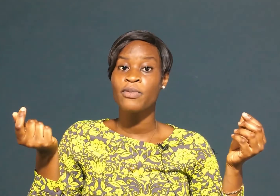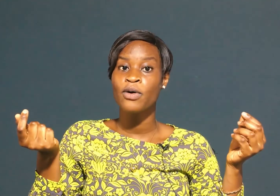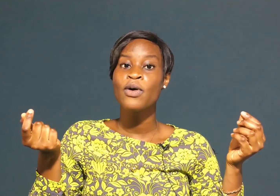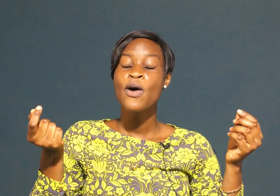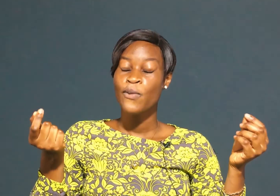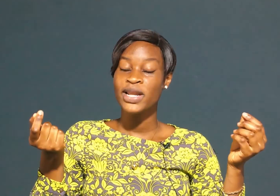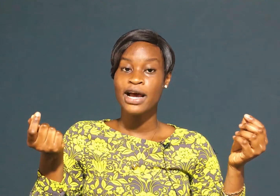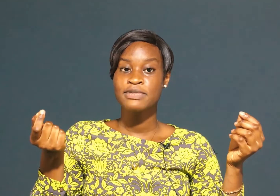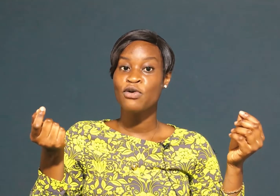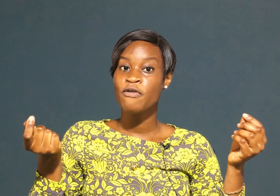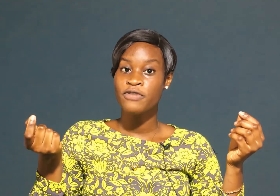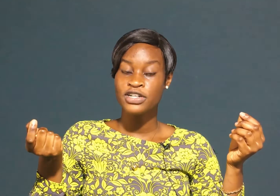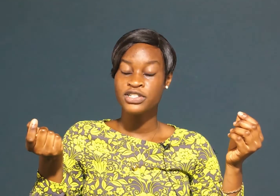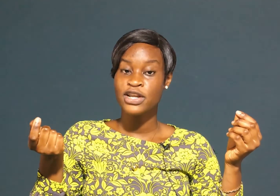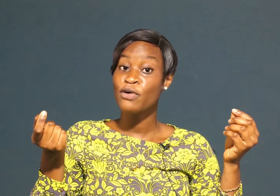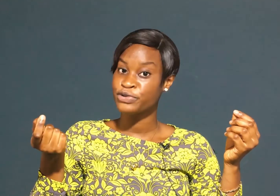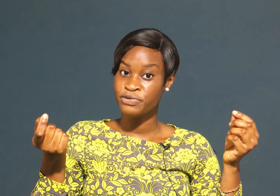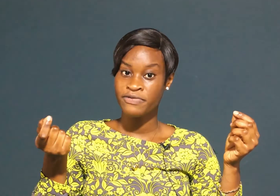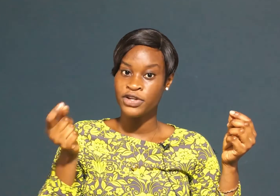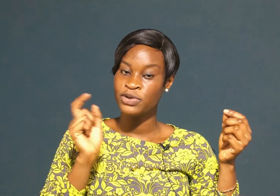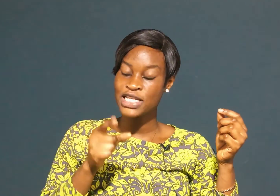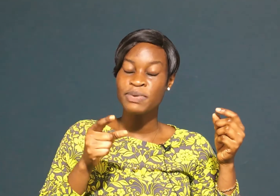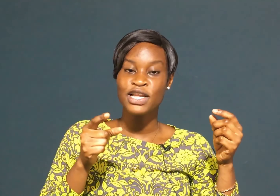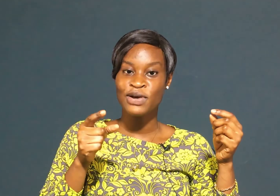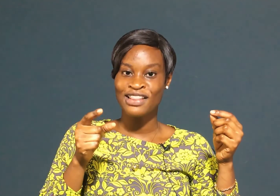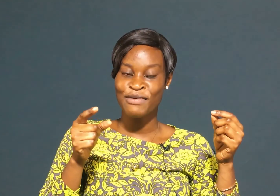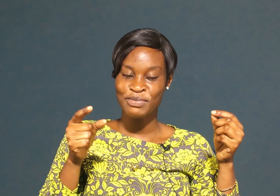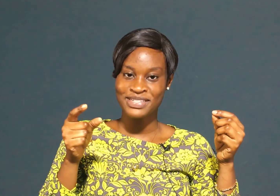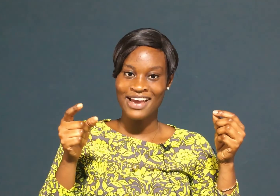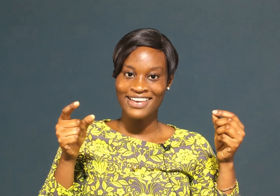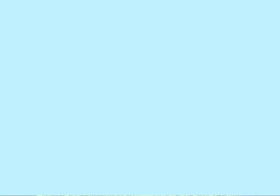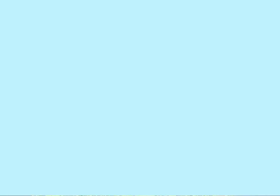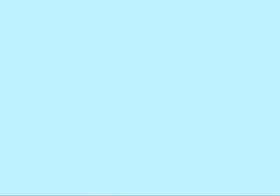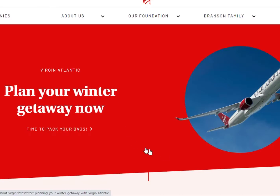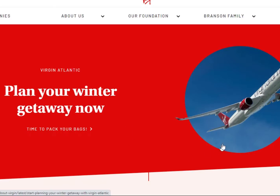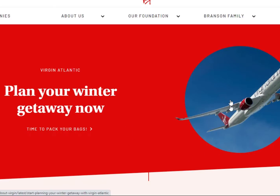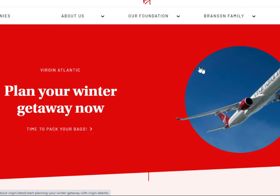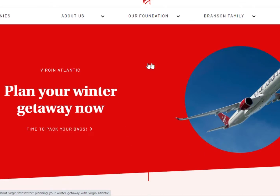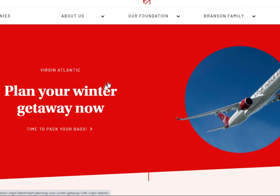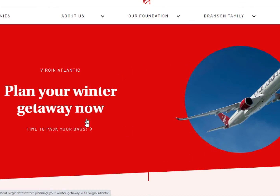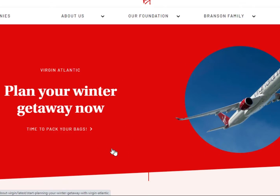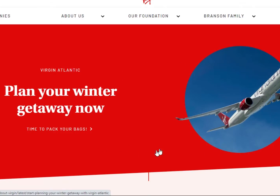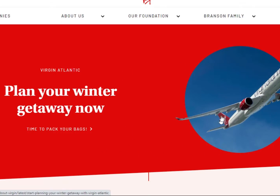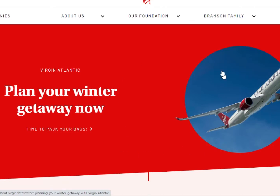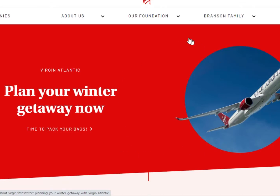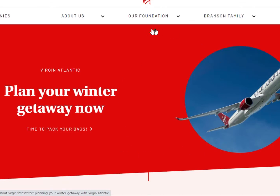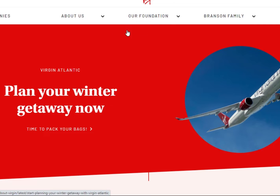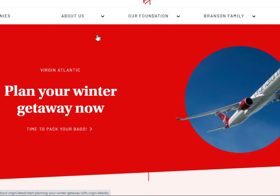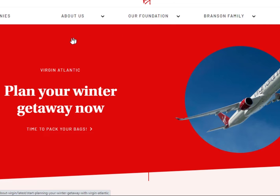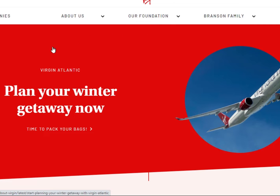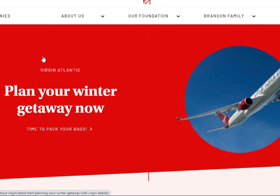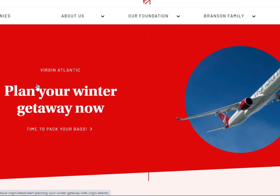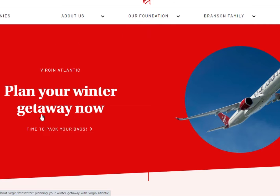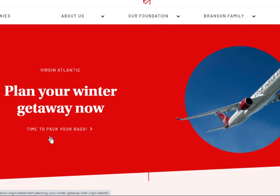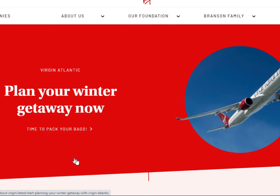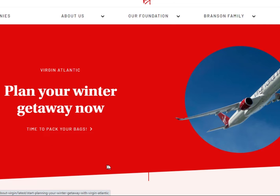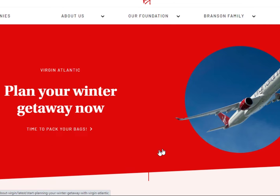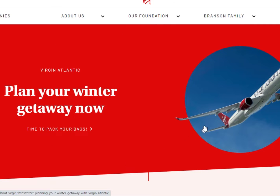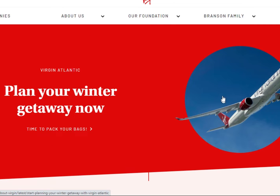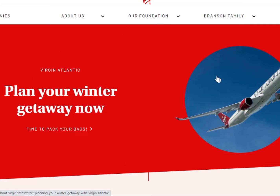well when it comes to conversion and also revenue let's quickly look at that website this website right here is virgin america and this is one